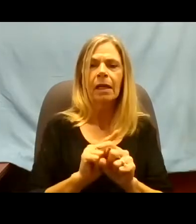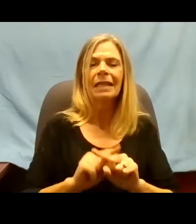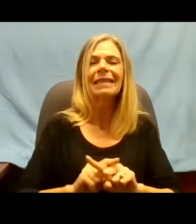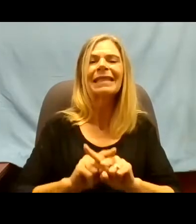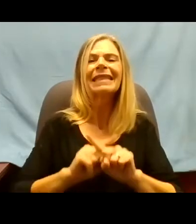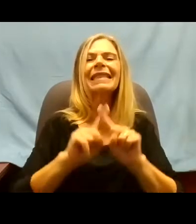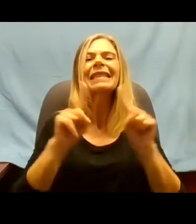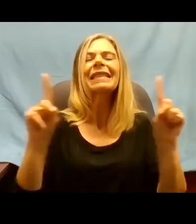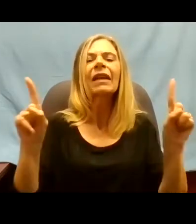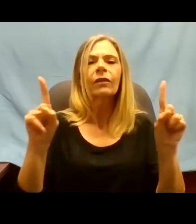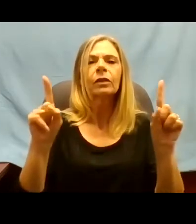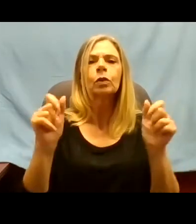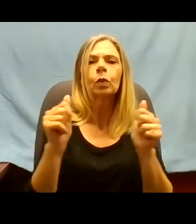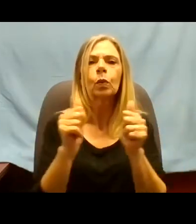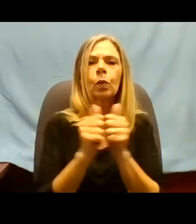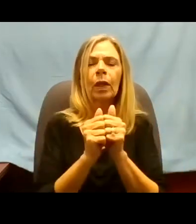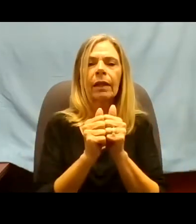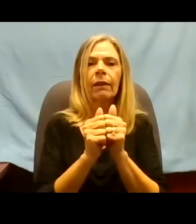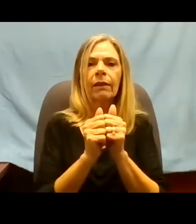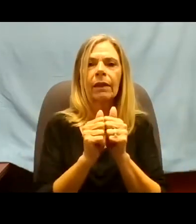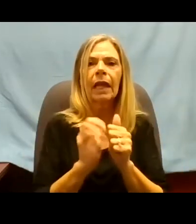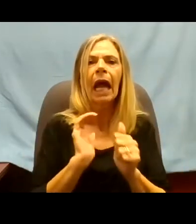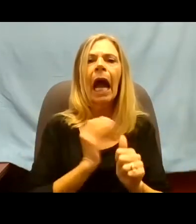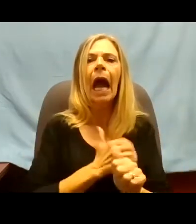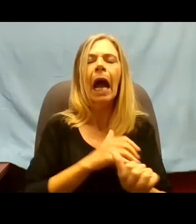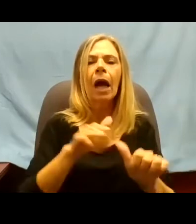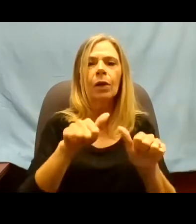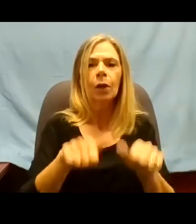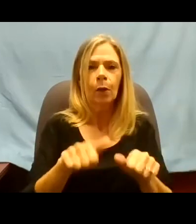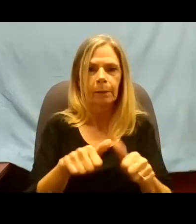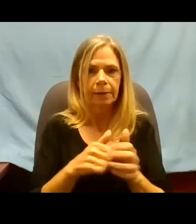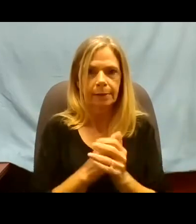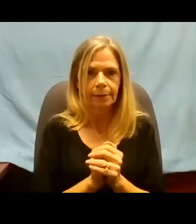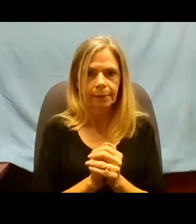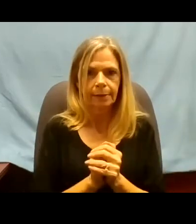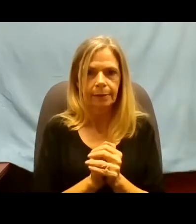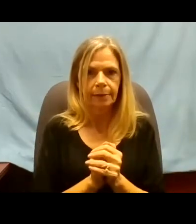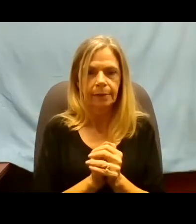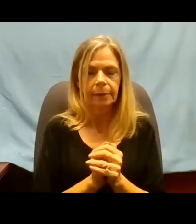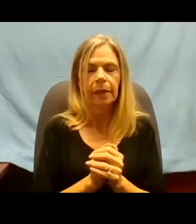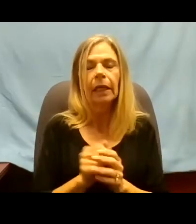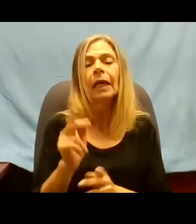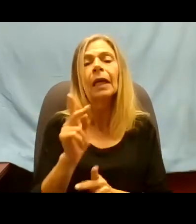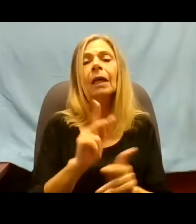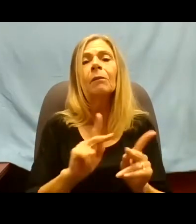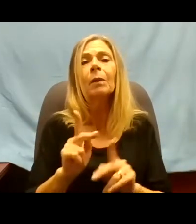people with disabilities, for people coming off this pandemic?